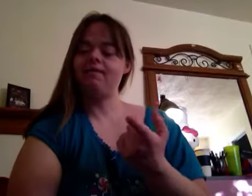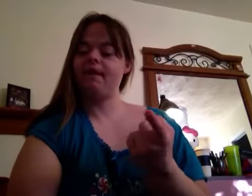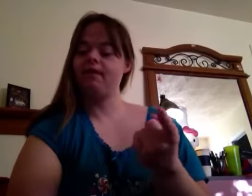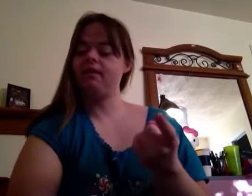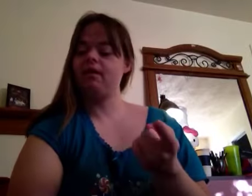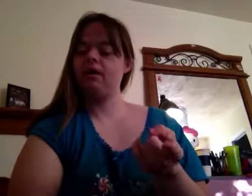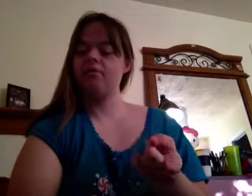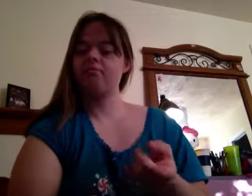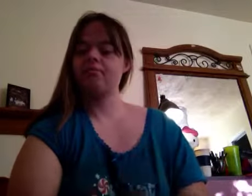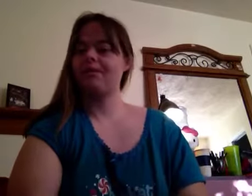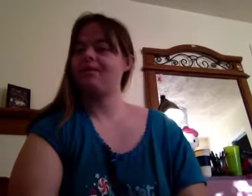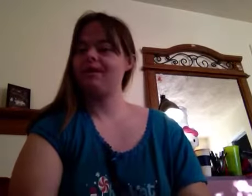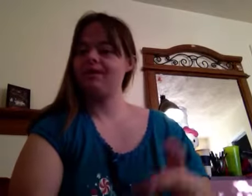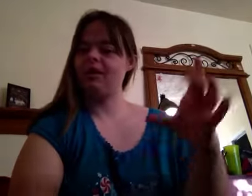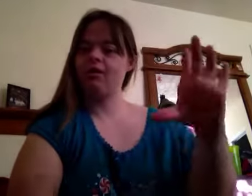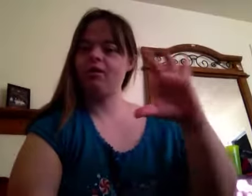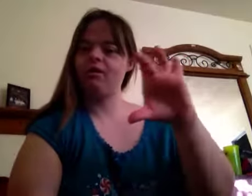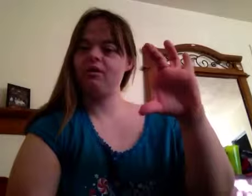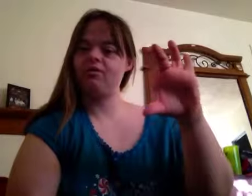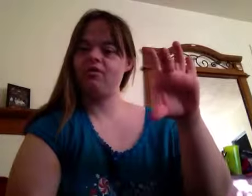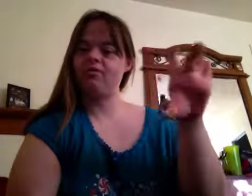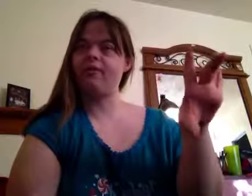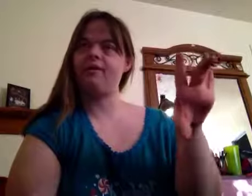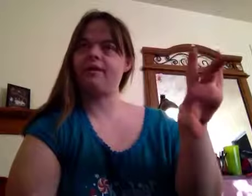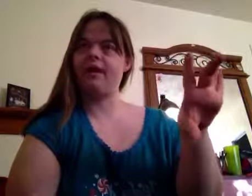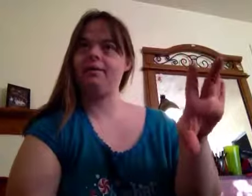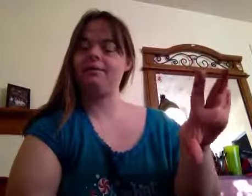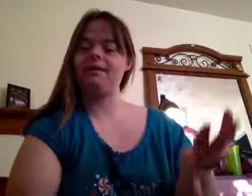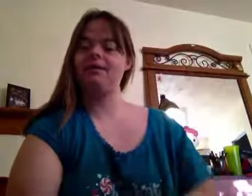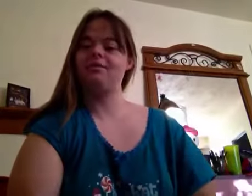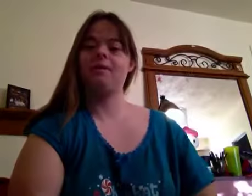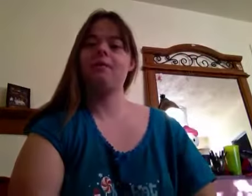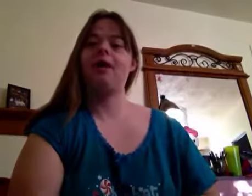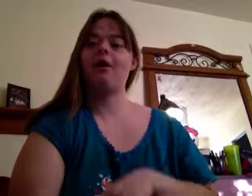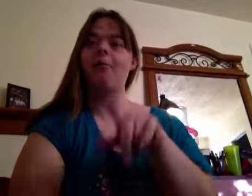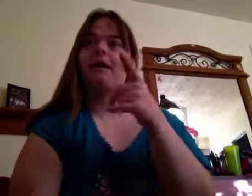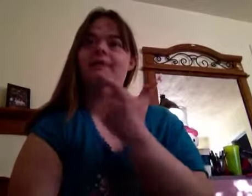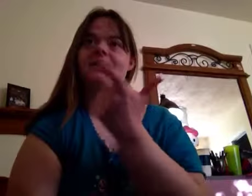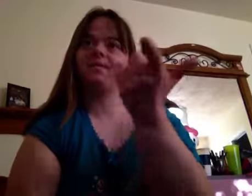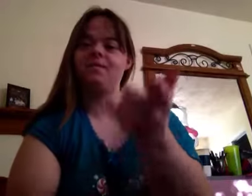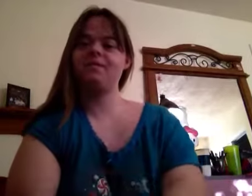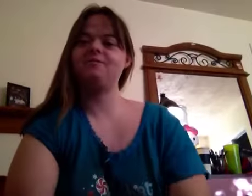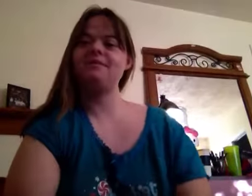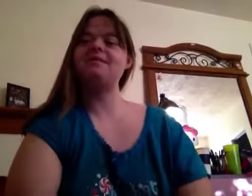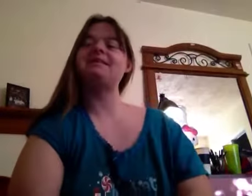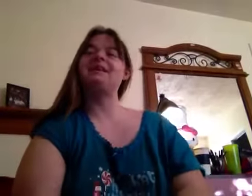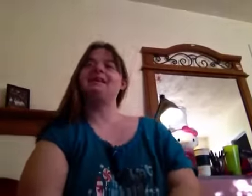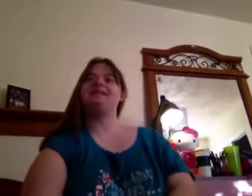fun because all you do is just freeze the cup. I hope I get that for Christmas. And